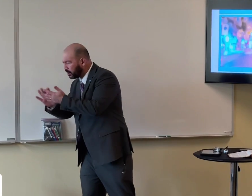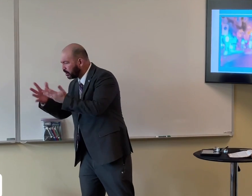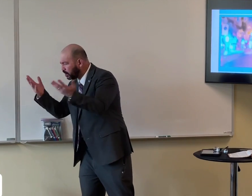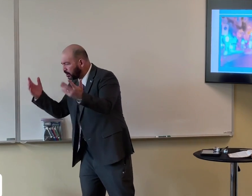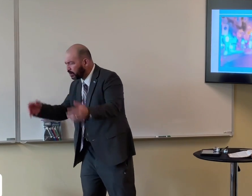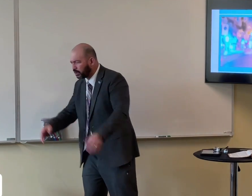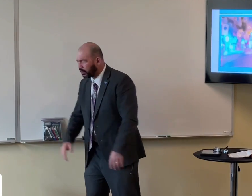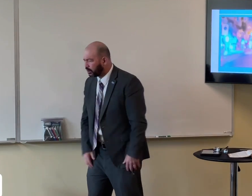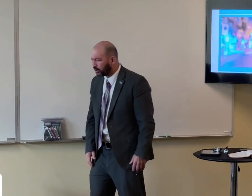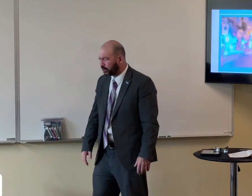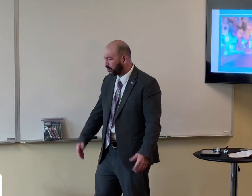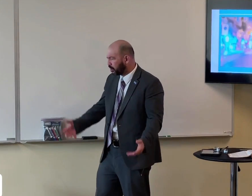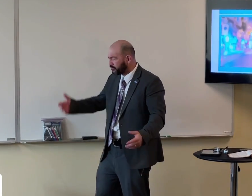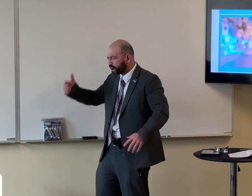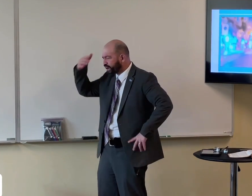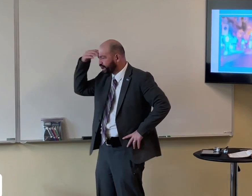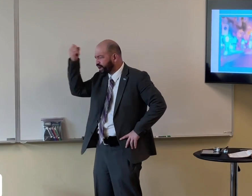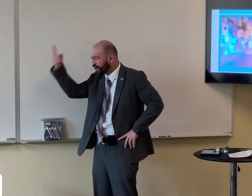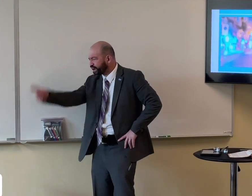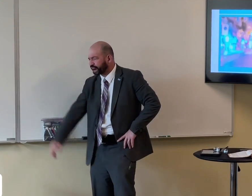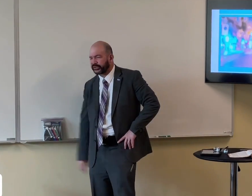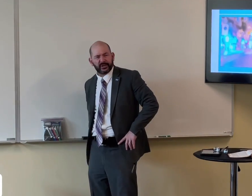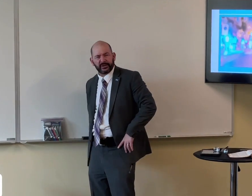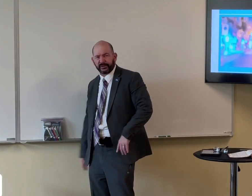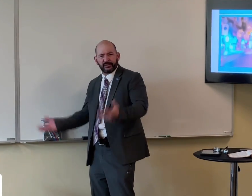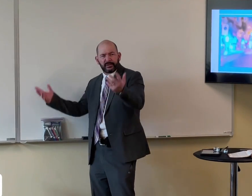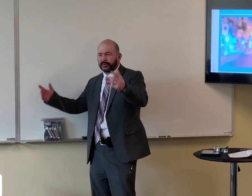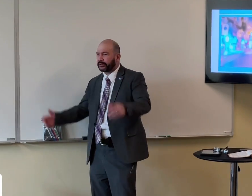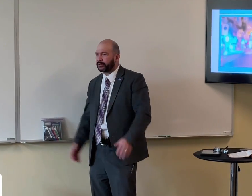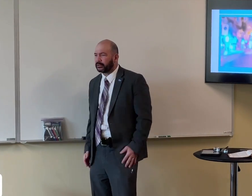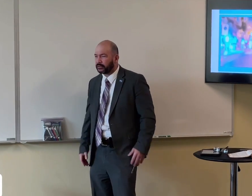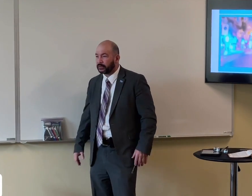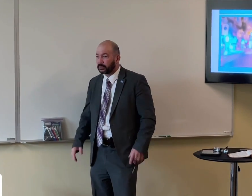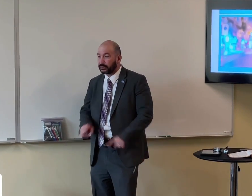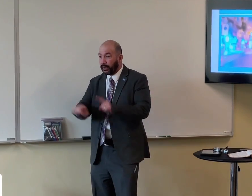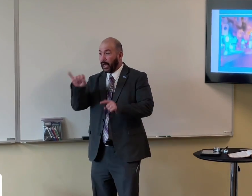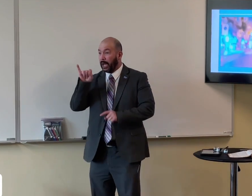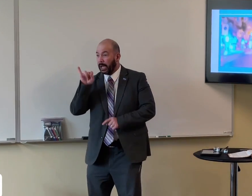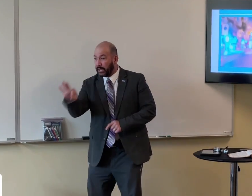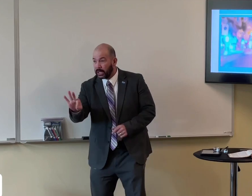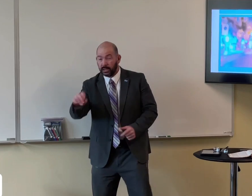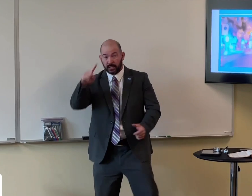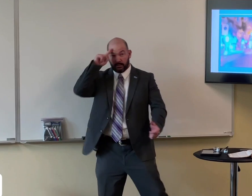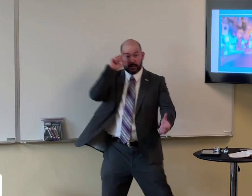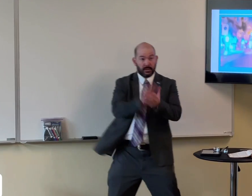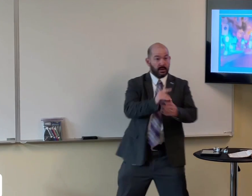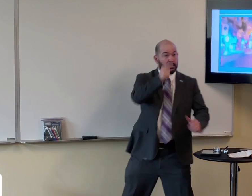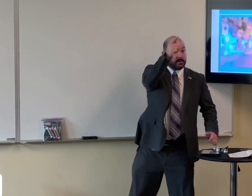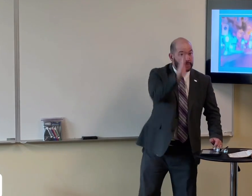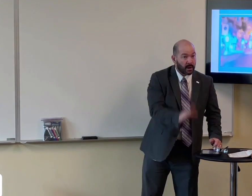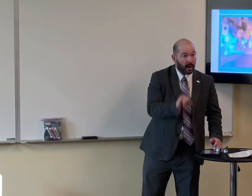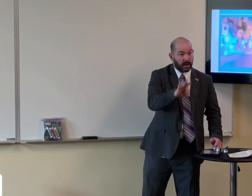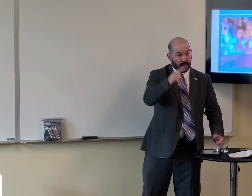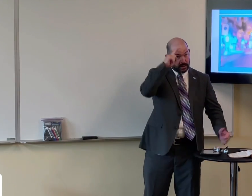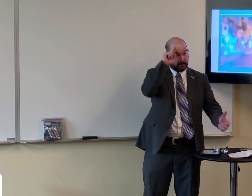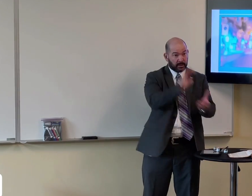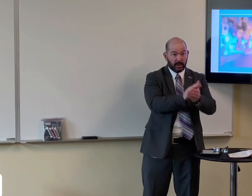and it's out of, so it's like out of focus and you just don't understand it. But if you believe God,